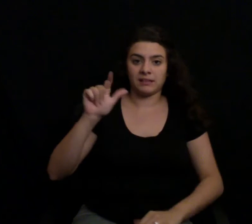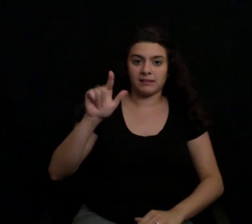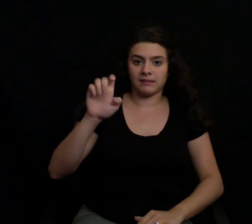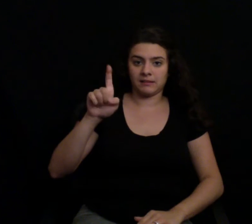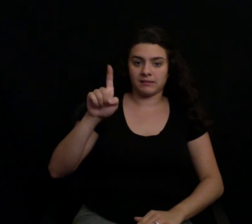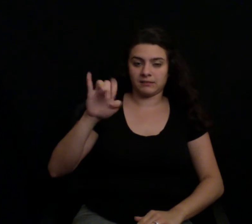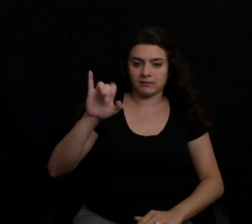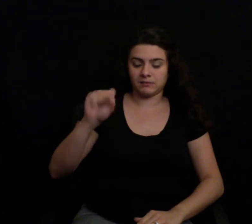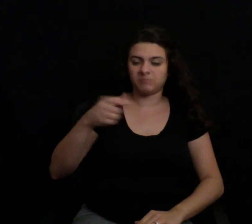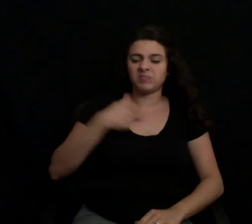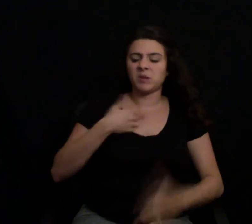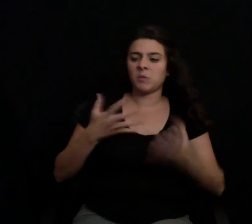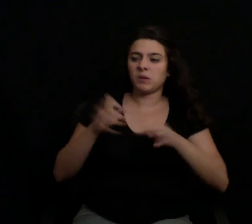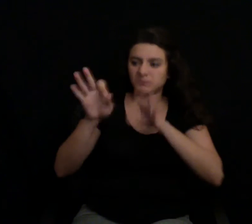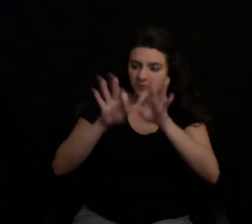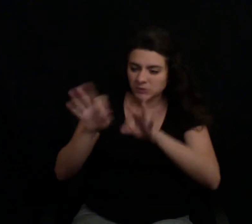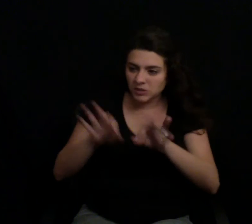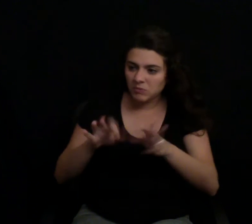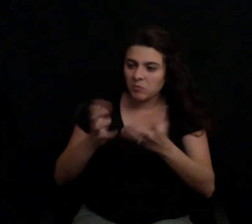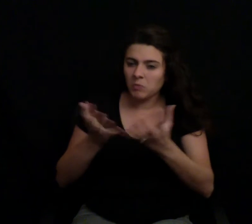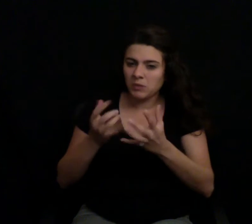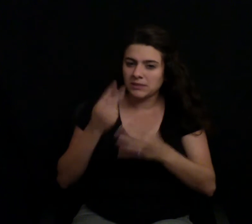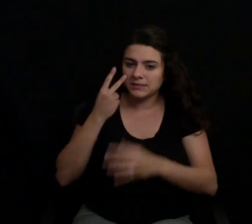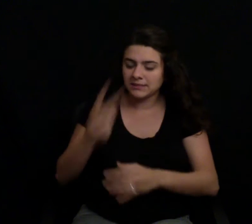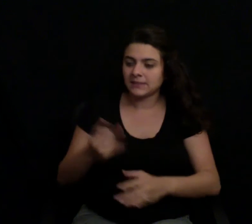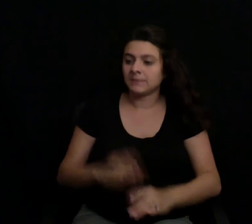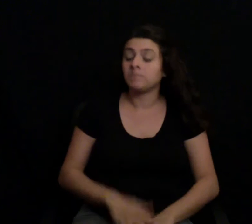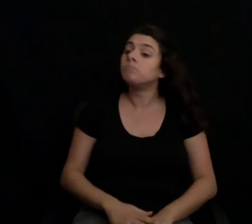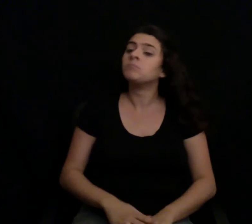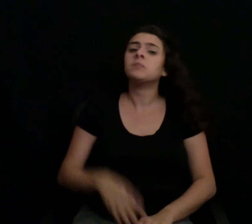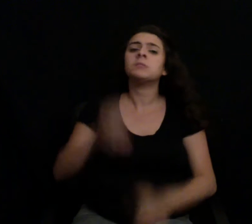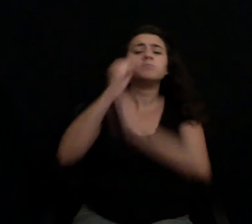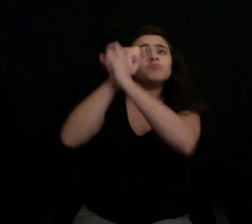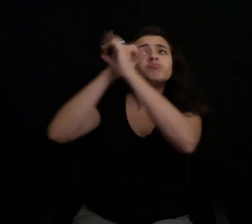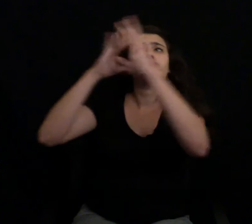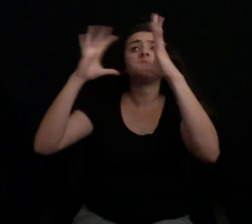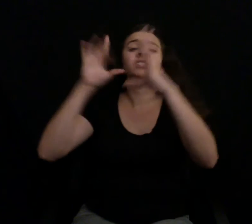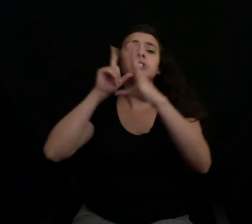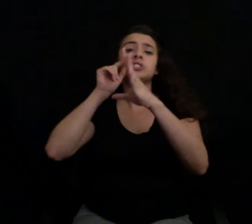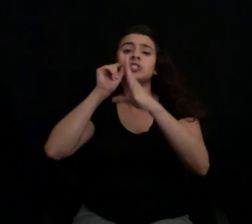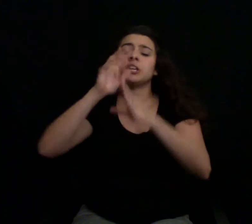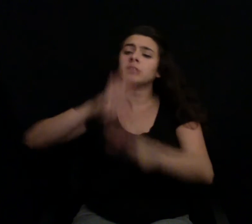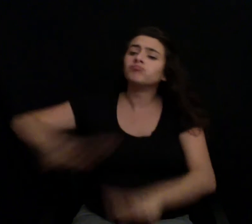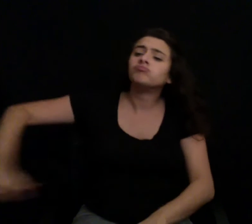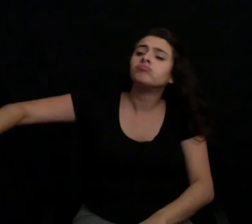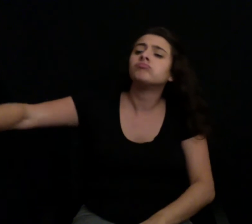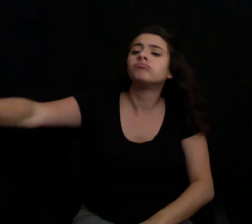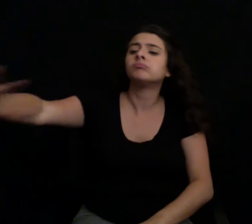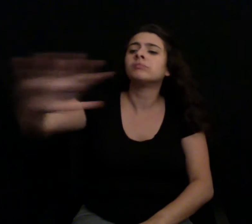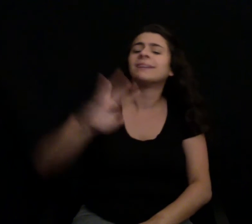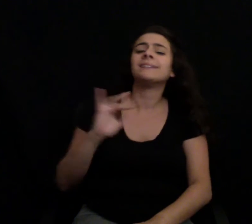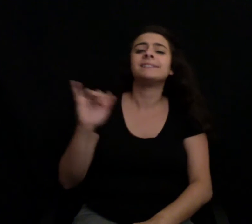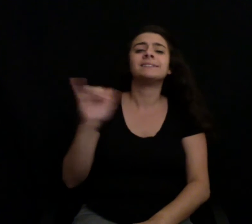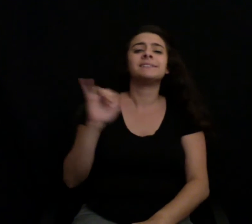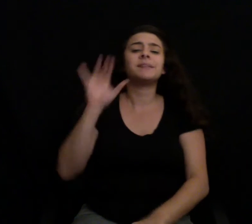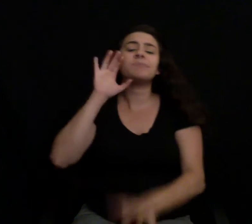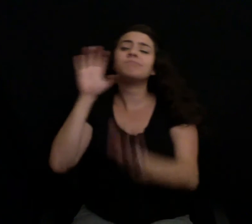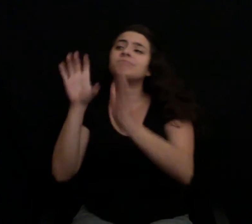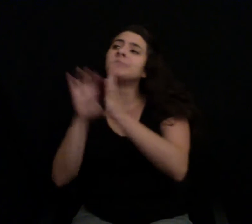Except then you look closer. Many of them have one kind of deformity or another, and some can't even properly open their eyes.